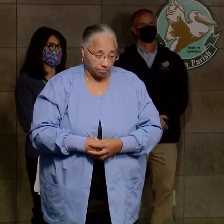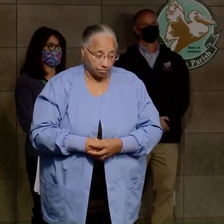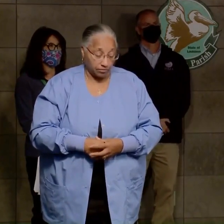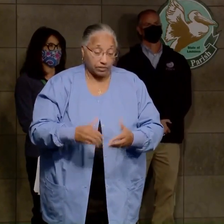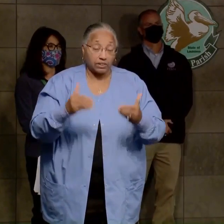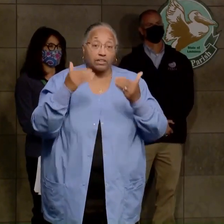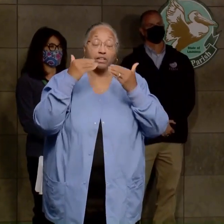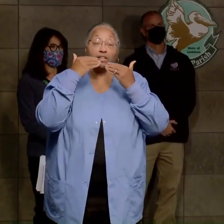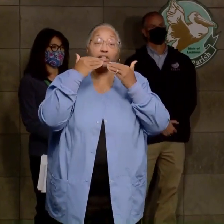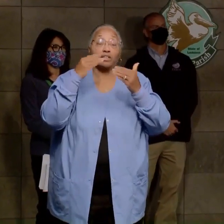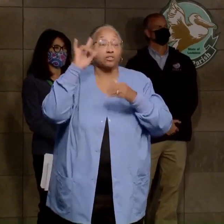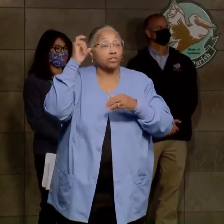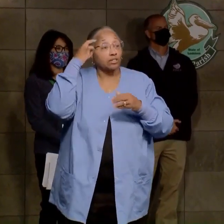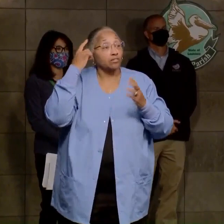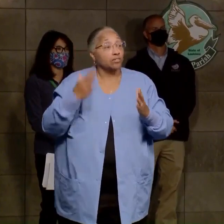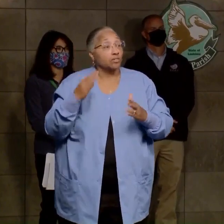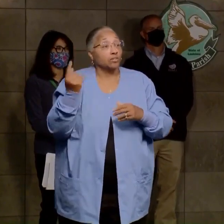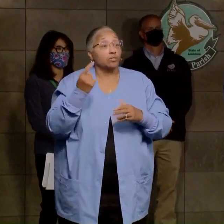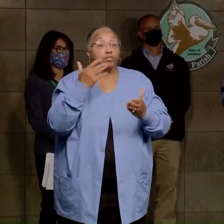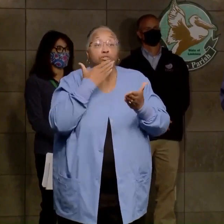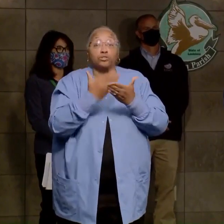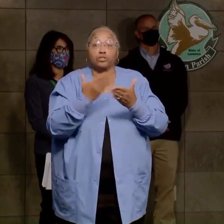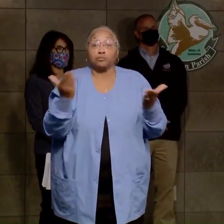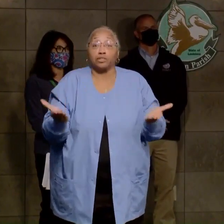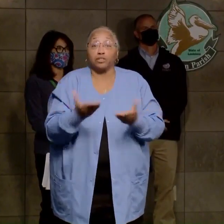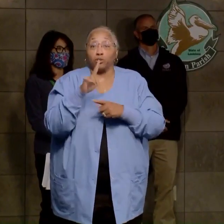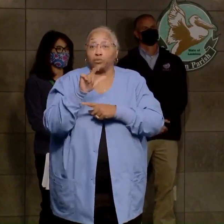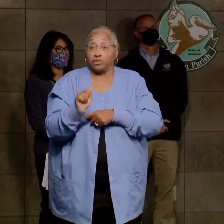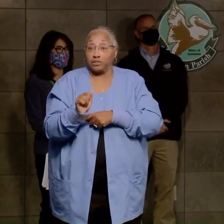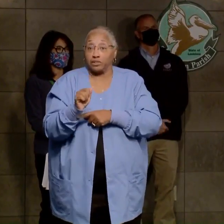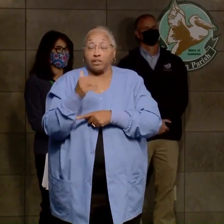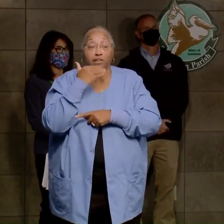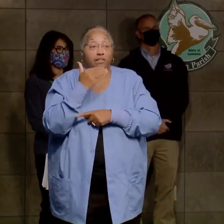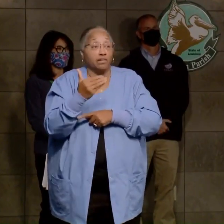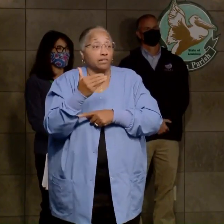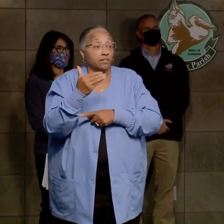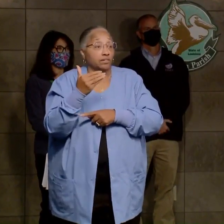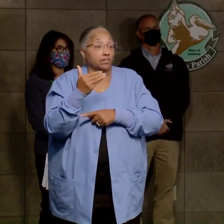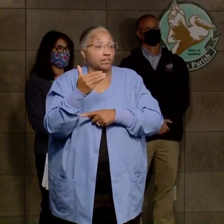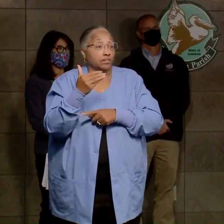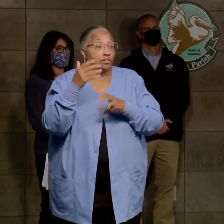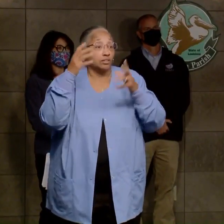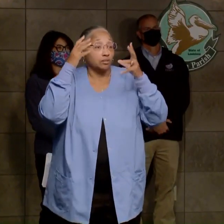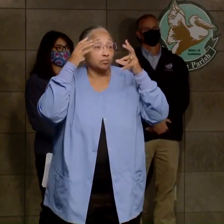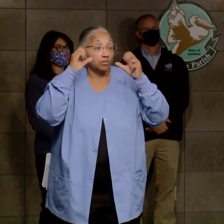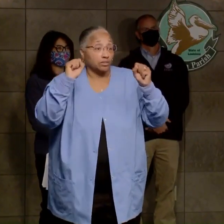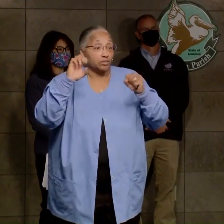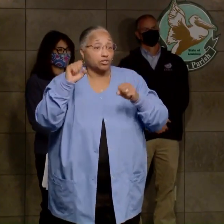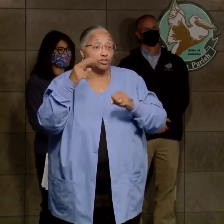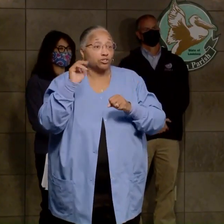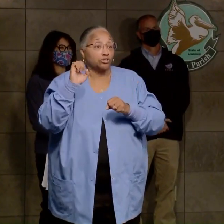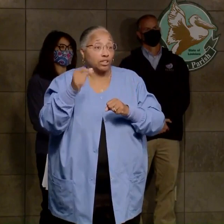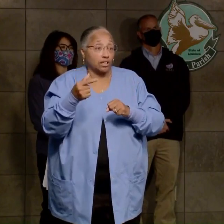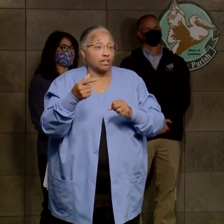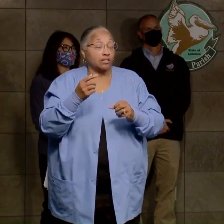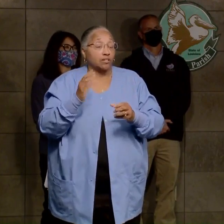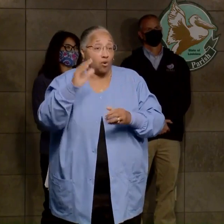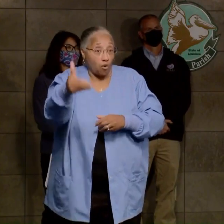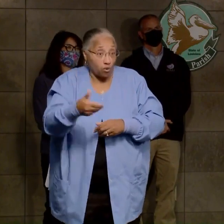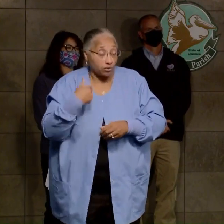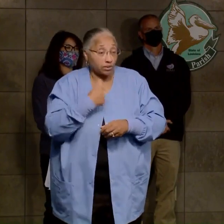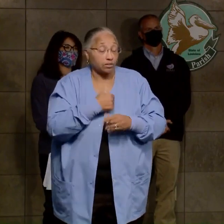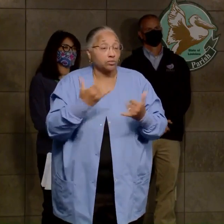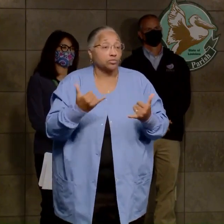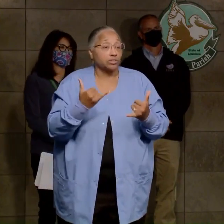Thank you, Governor. It's always good to be back in Louisiana, and thank you, President Lee Shang, for hosting us today, and Joe